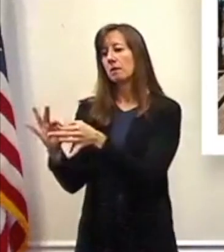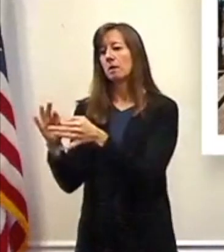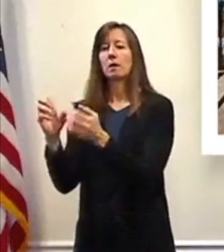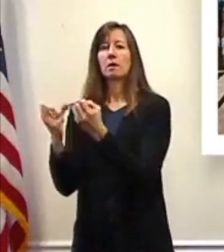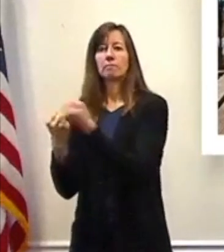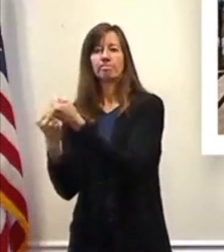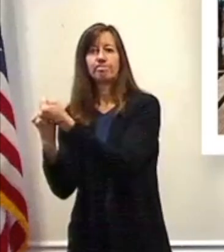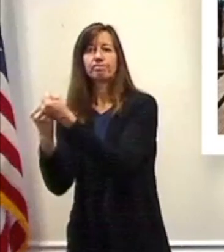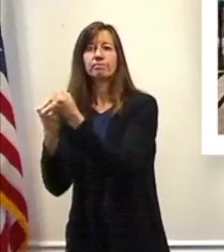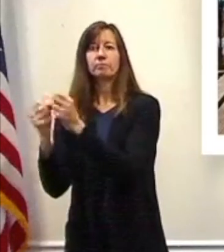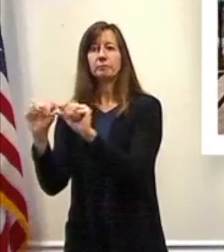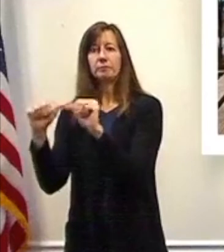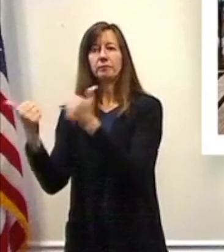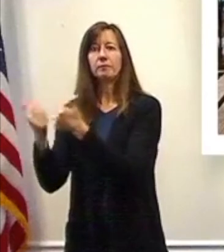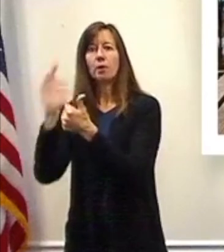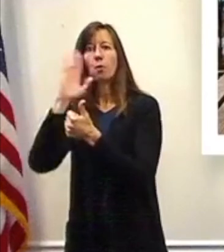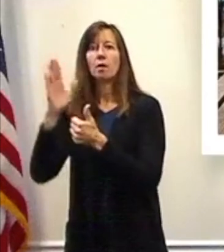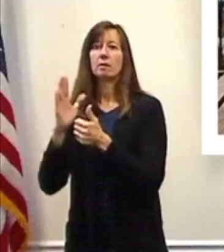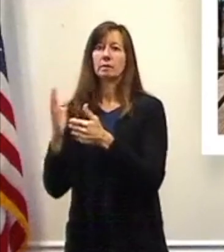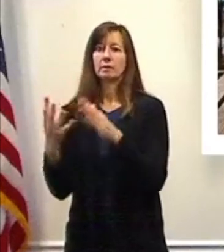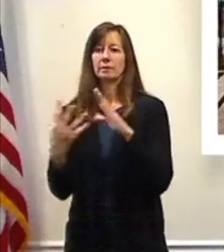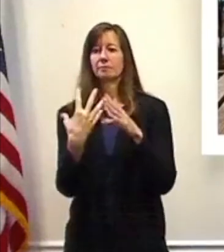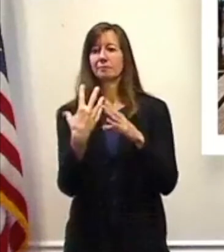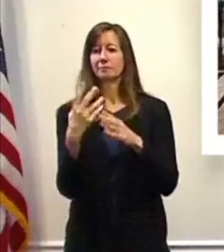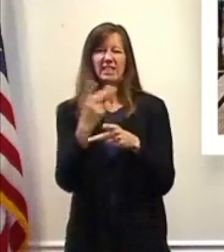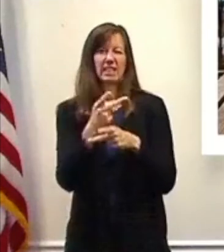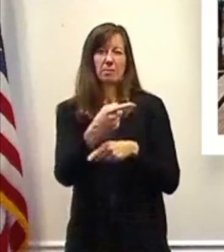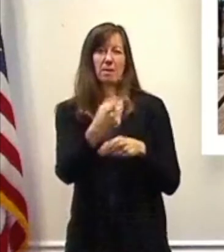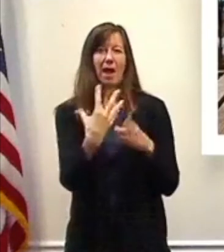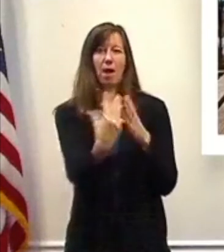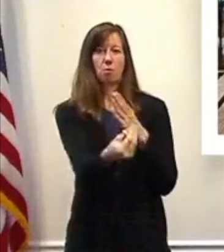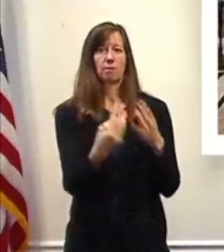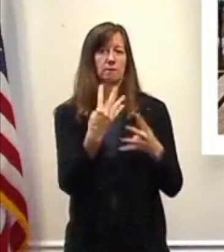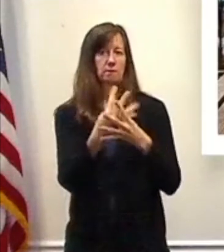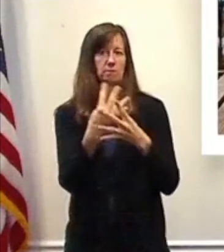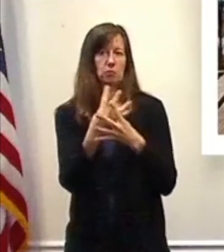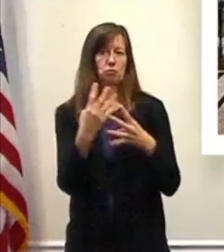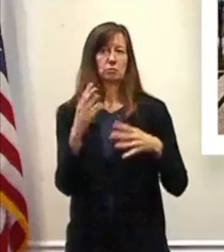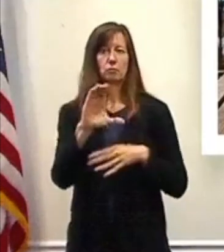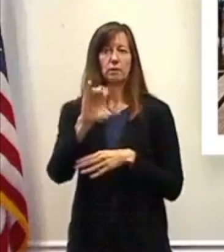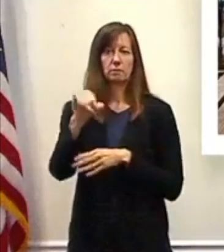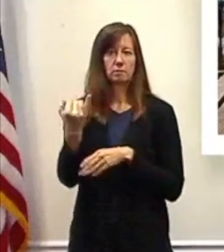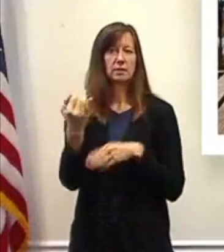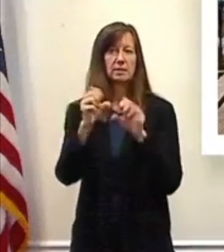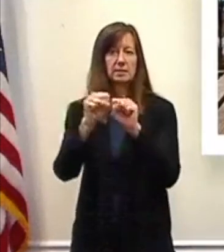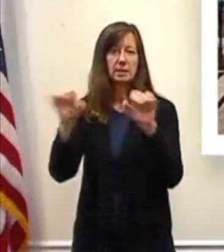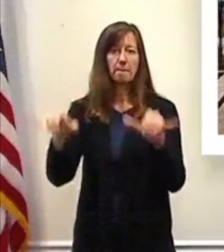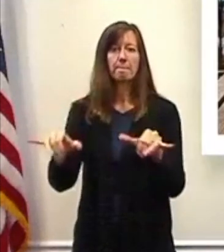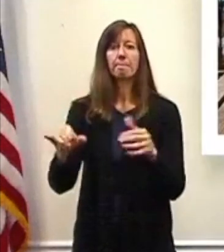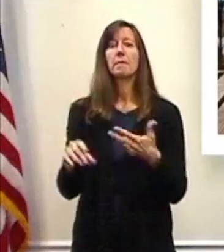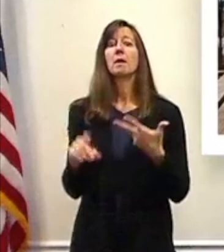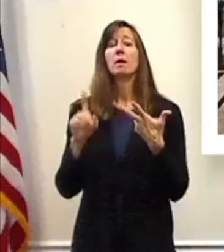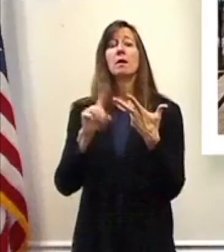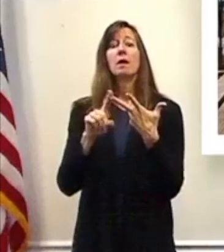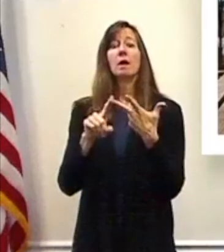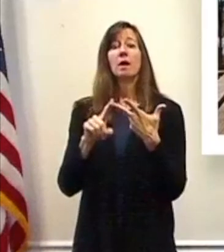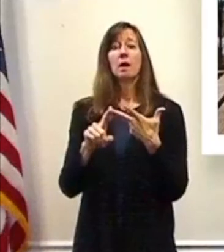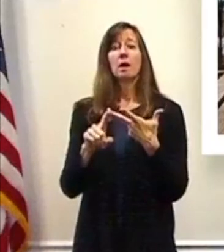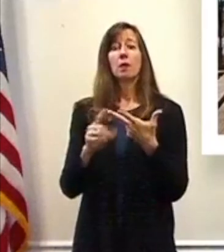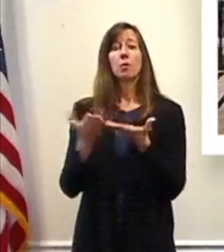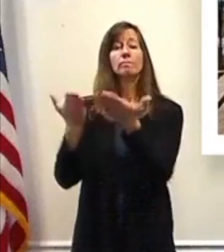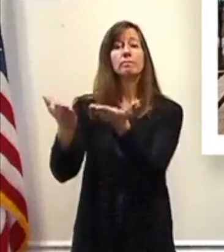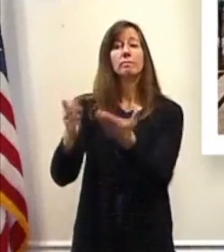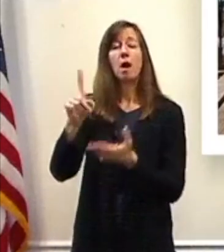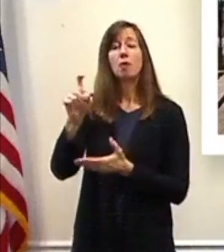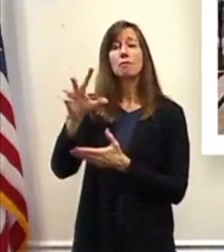the juvenile justice system. We're including $150,000 plus significant federal aid to expand support